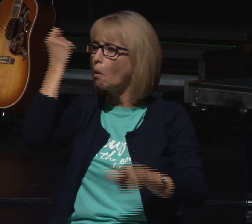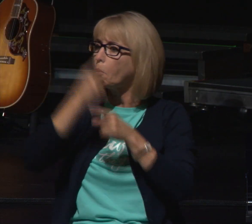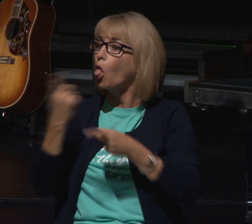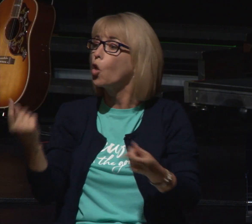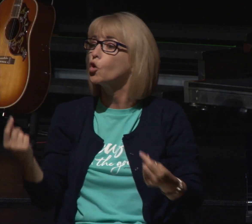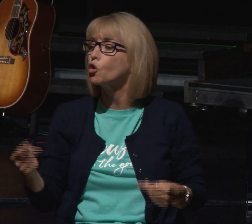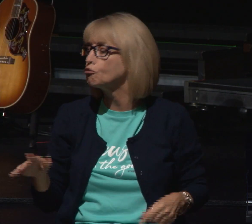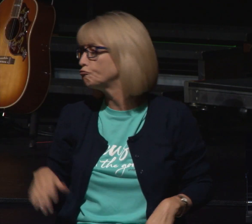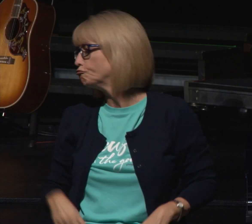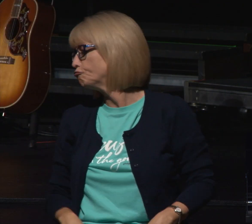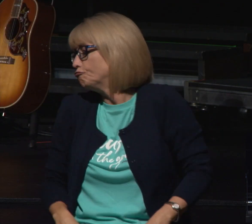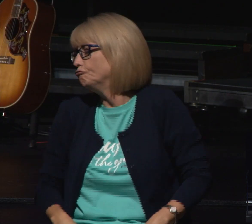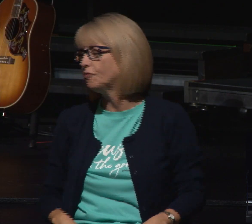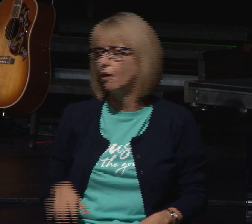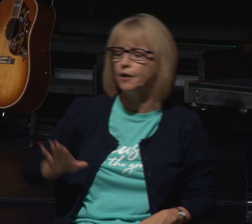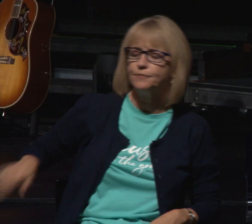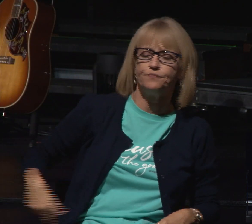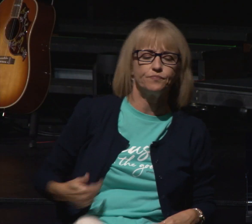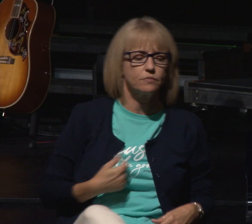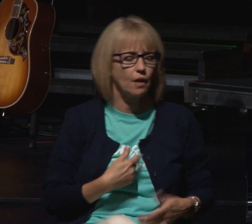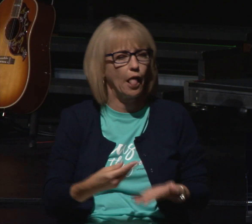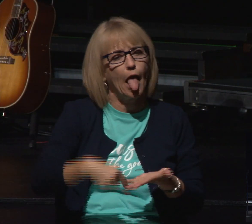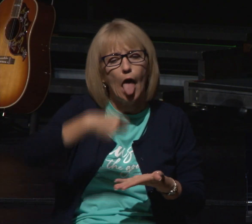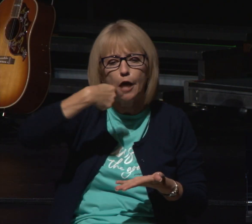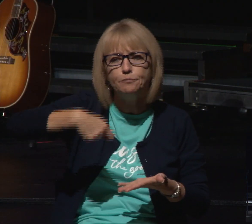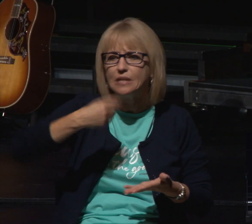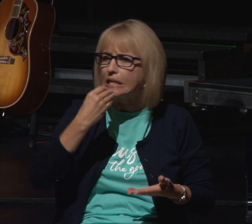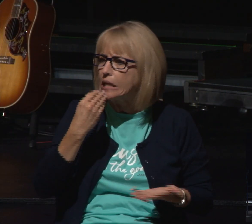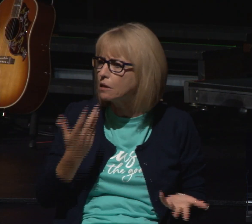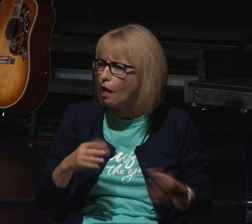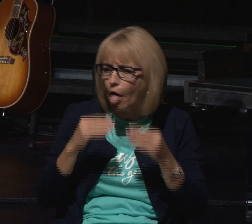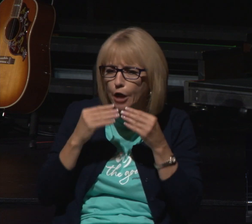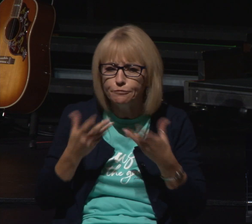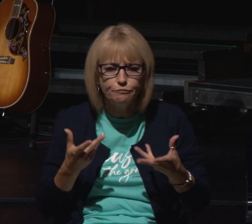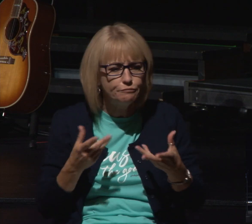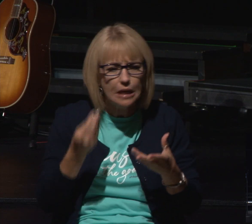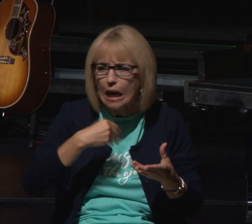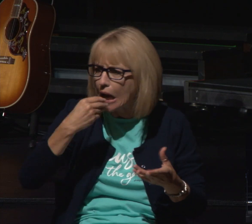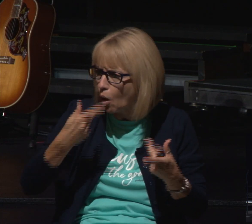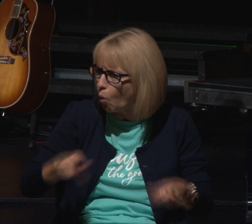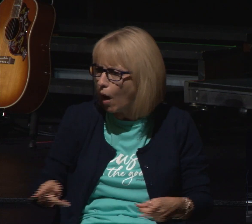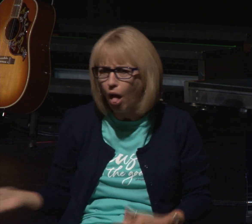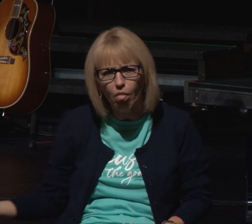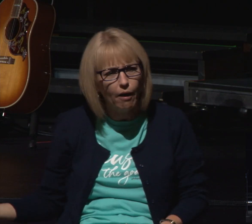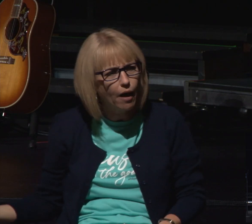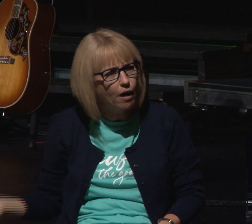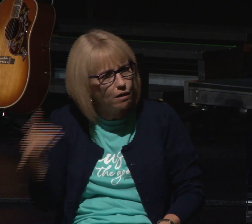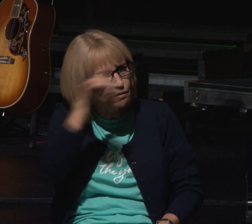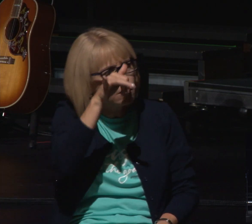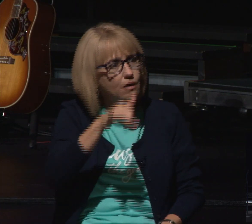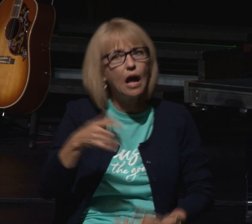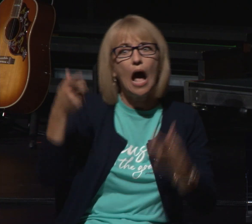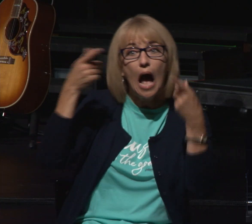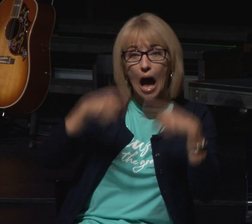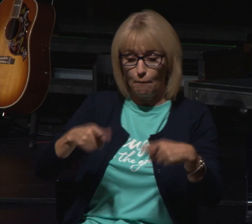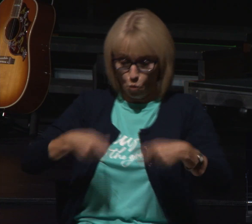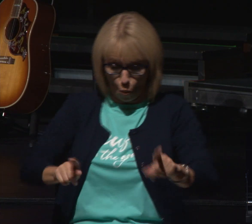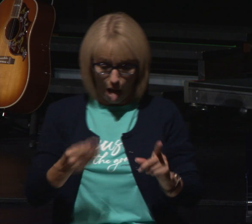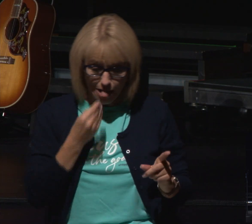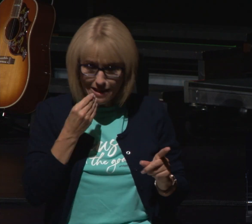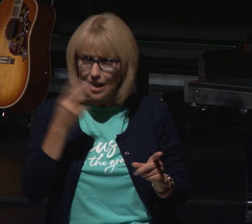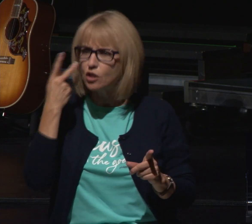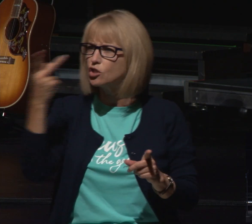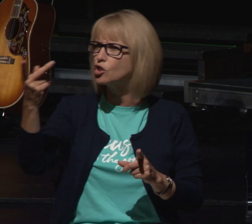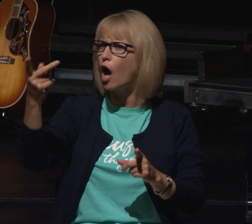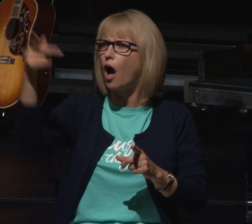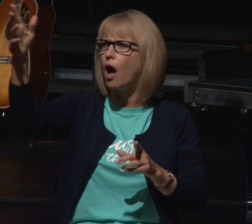callous they just sit down and eat their meal while he's over there screaming while they're eating they looked up and saw a caravan of ishmaelites coming from gilead